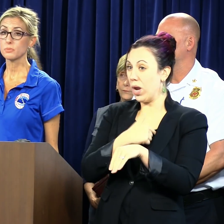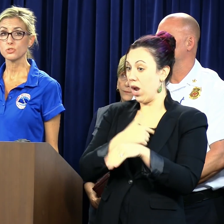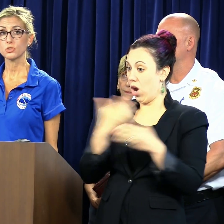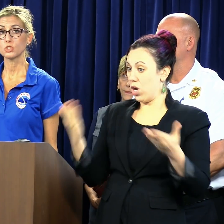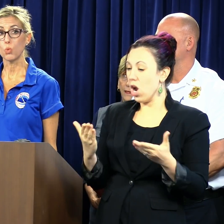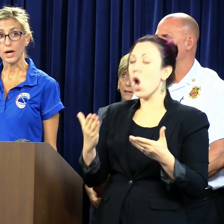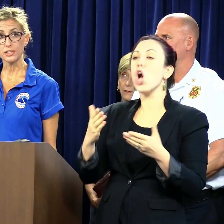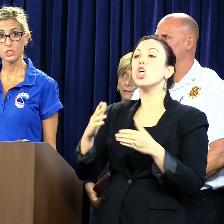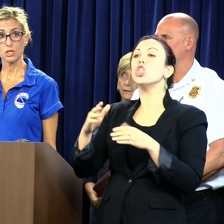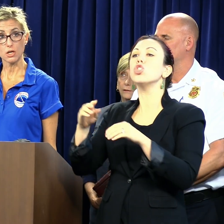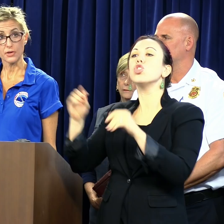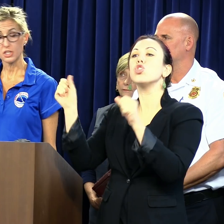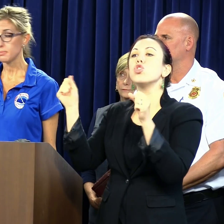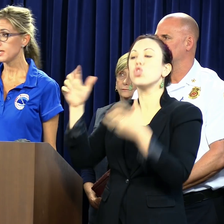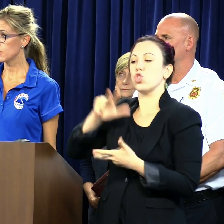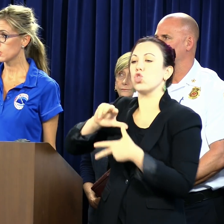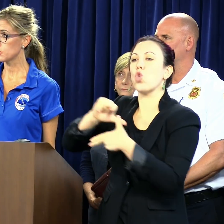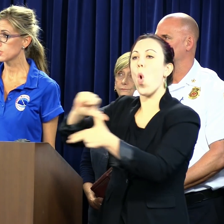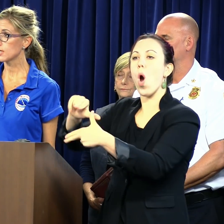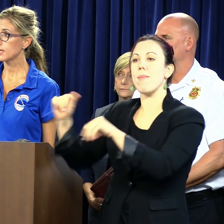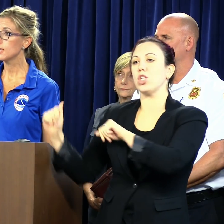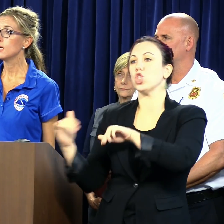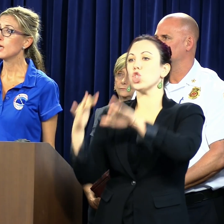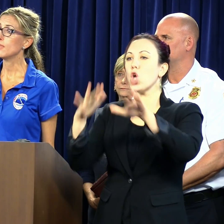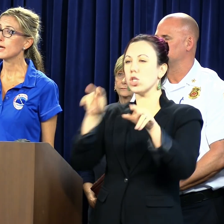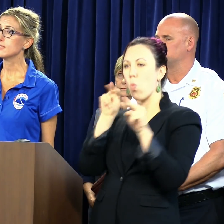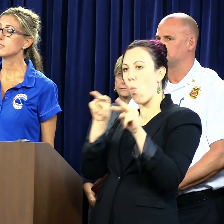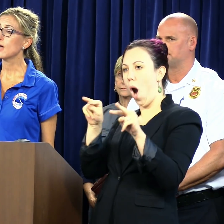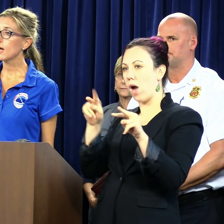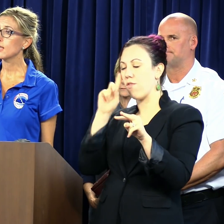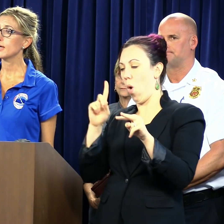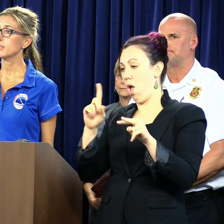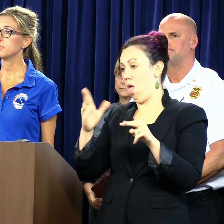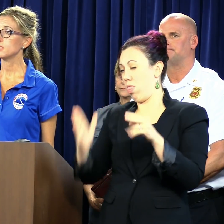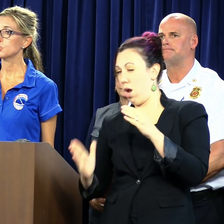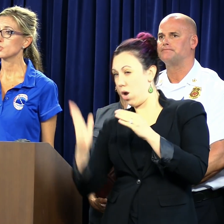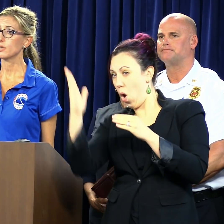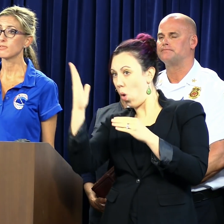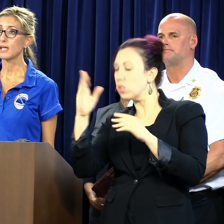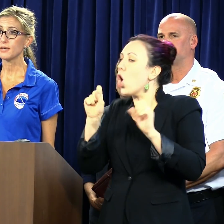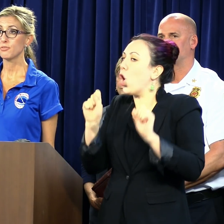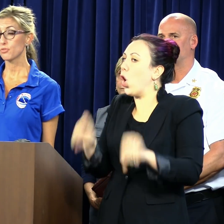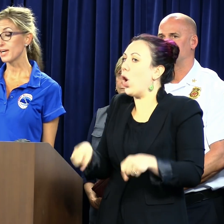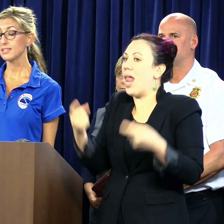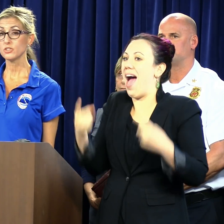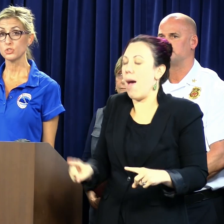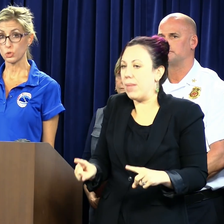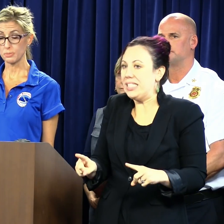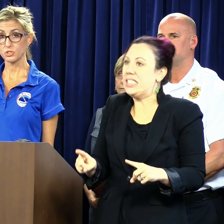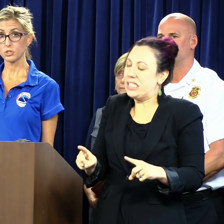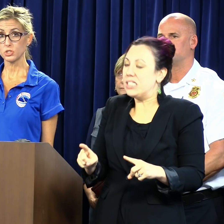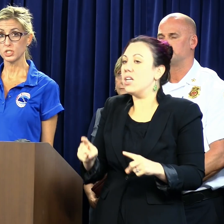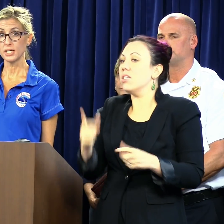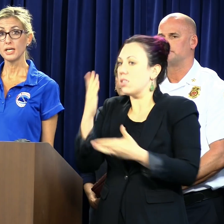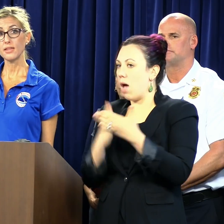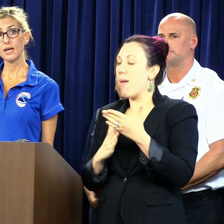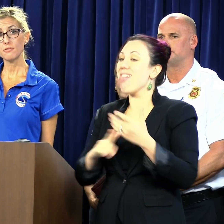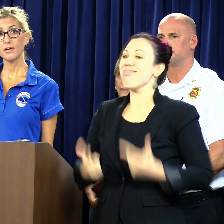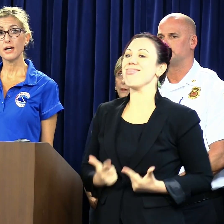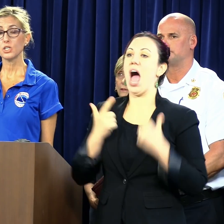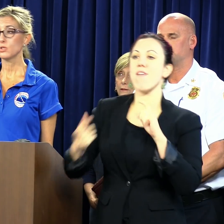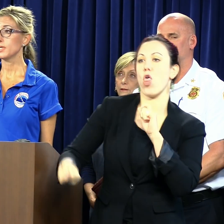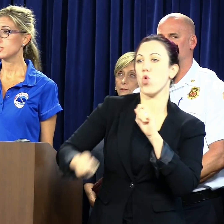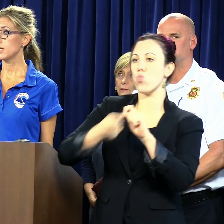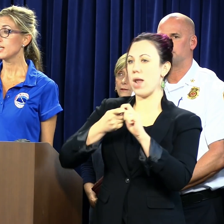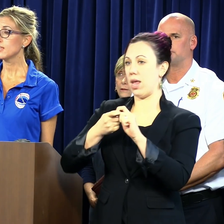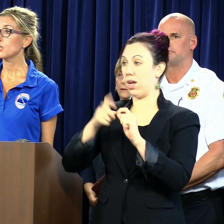called a storm surge watch along the immediate coastline. And that's to highlight the potential of life-threatening storm surge. And